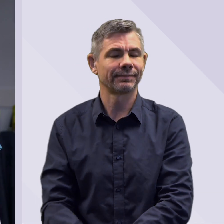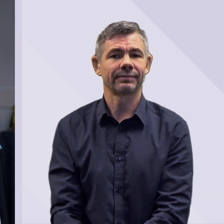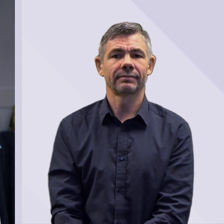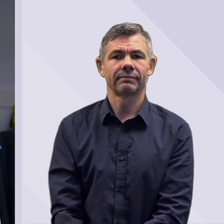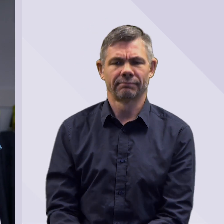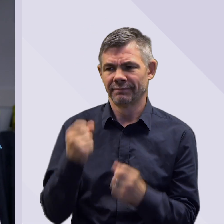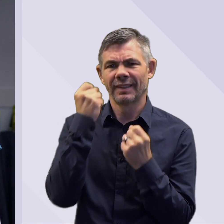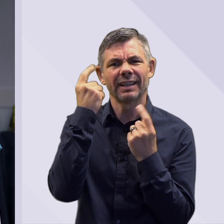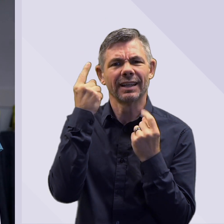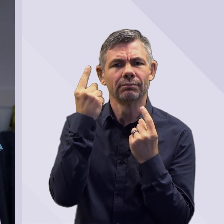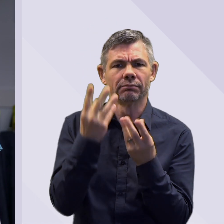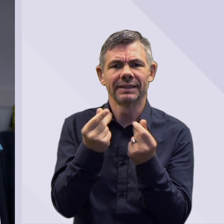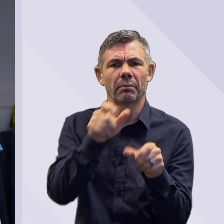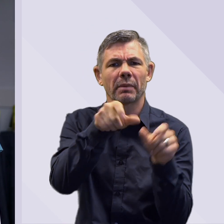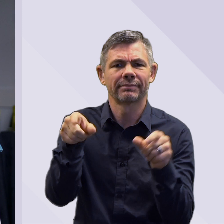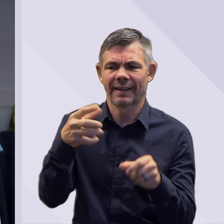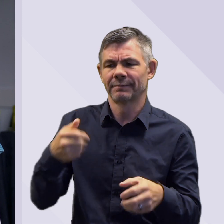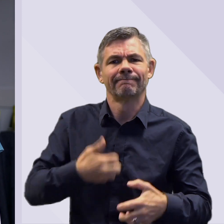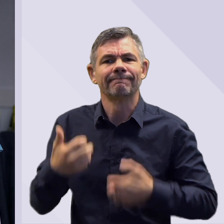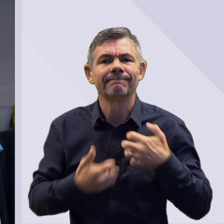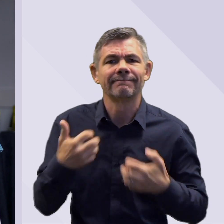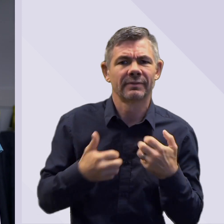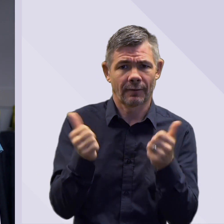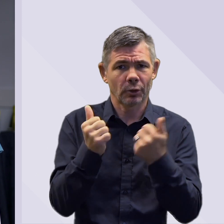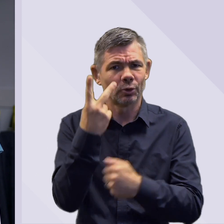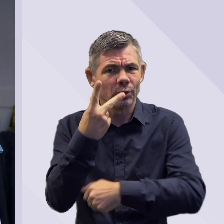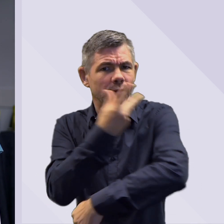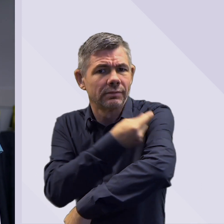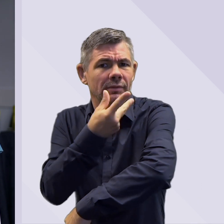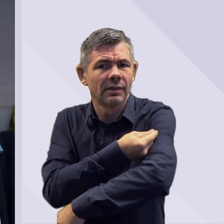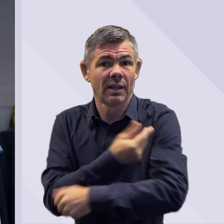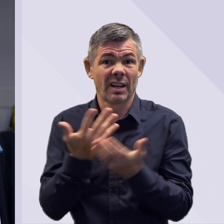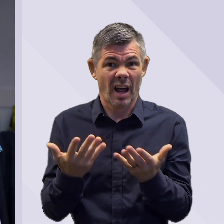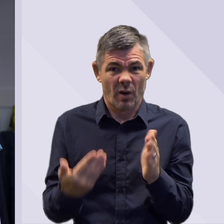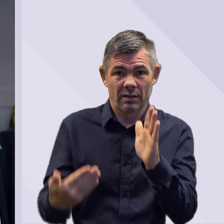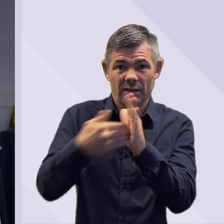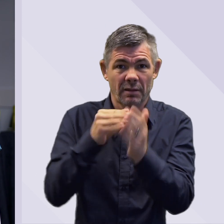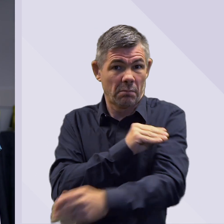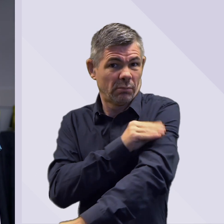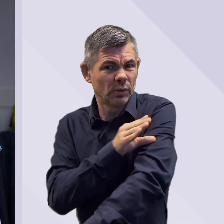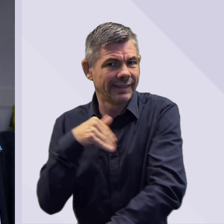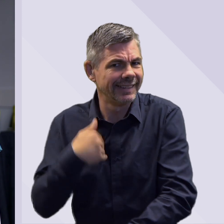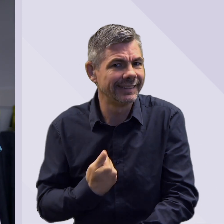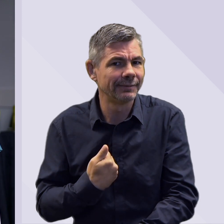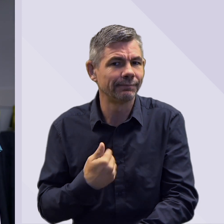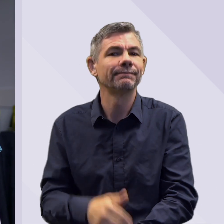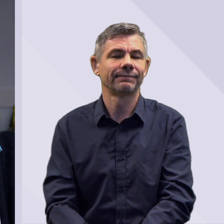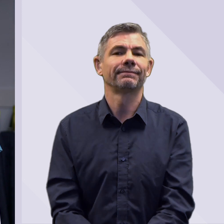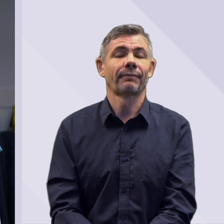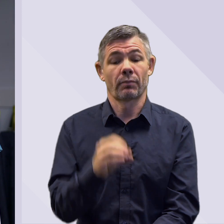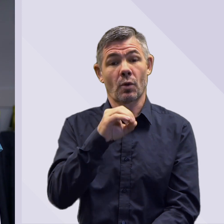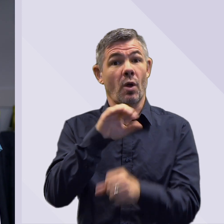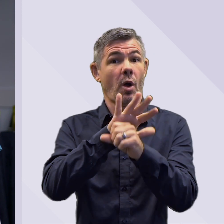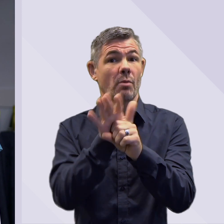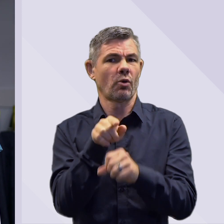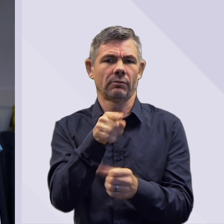So I understand that some people are feeling frustrated that they've already had two vaccines and now we're asking you to also get the booster.